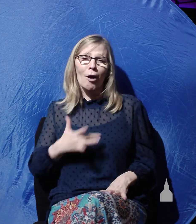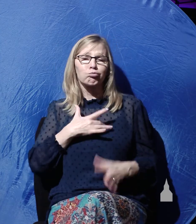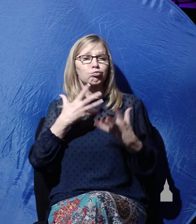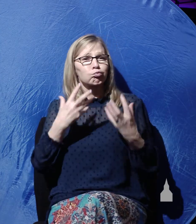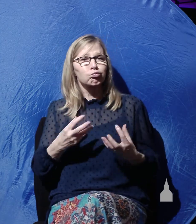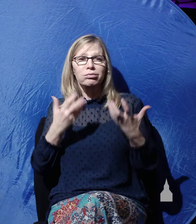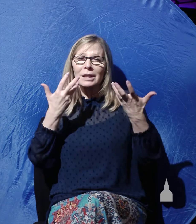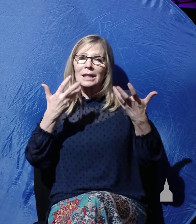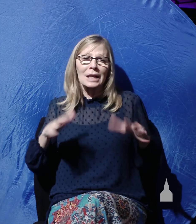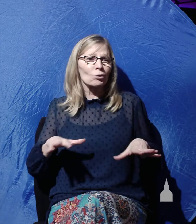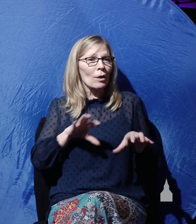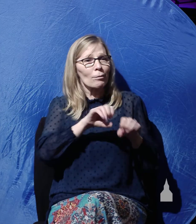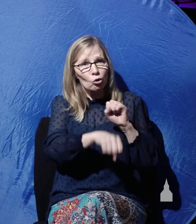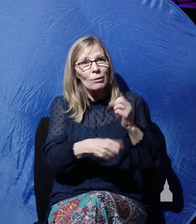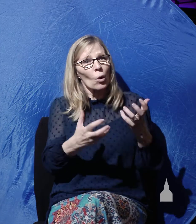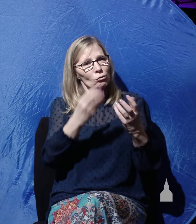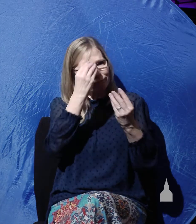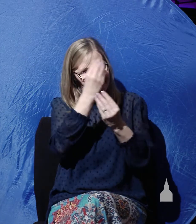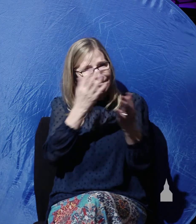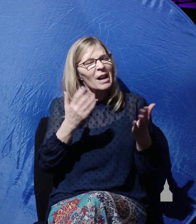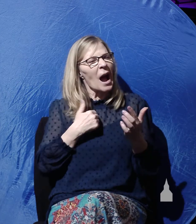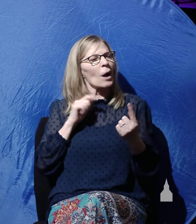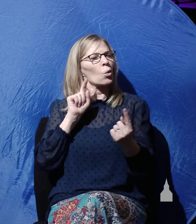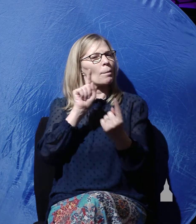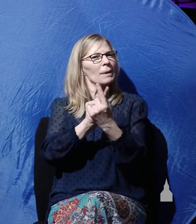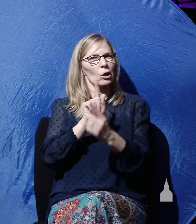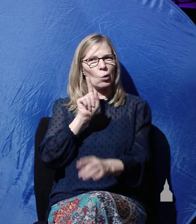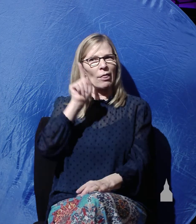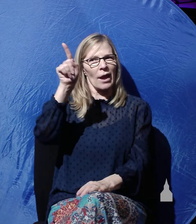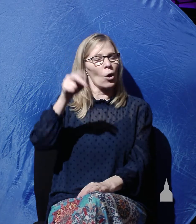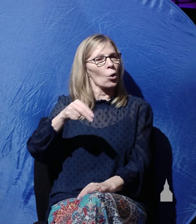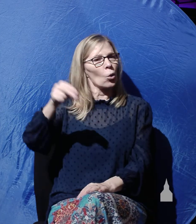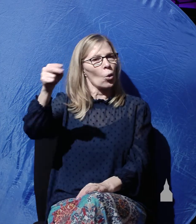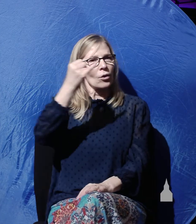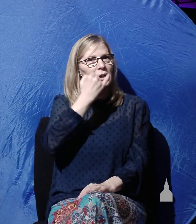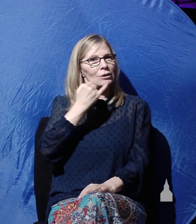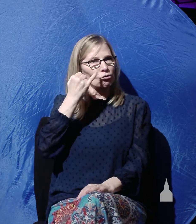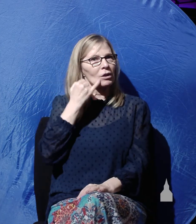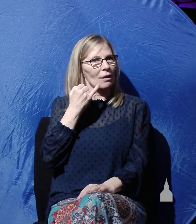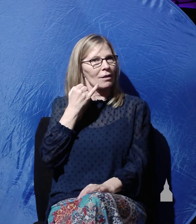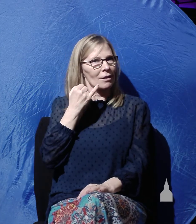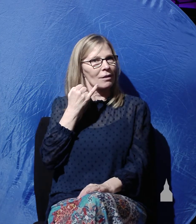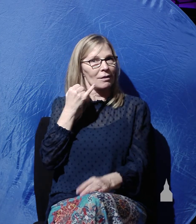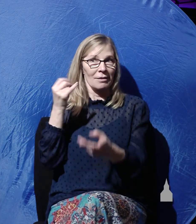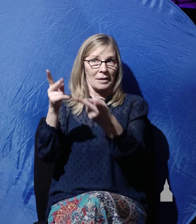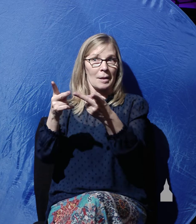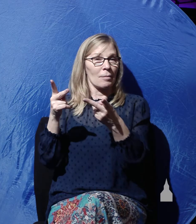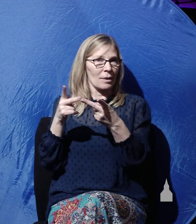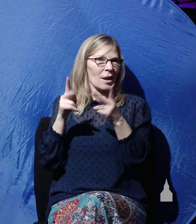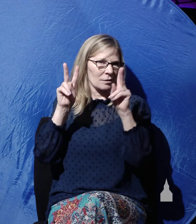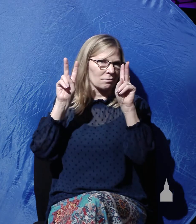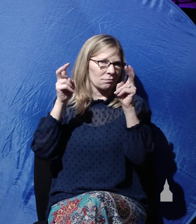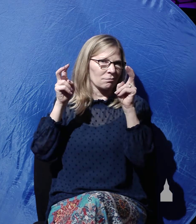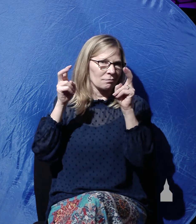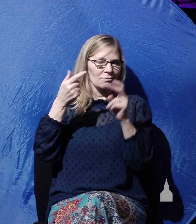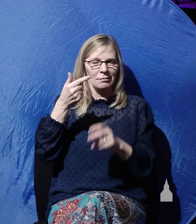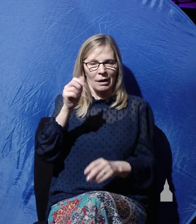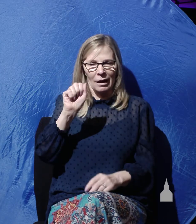to grieve. He wants them to know that he'll meet them in northern Israel in the place known, as I've said, the Galilee.